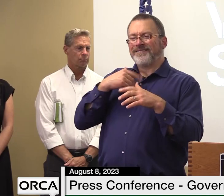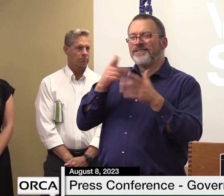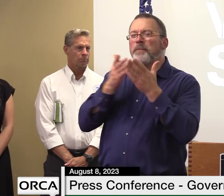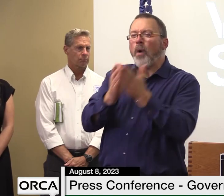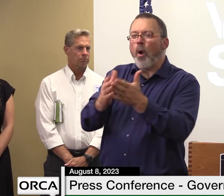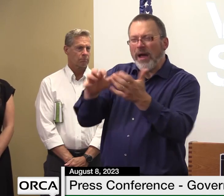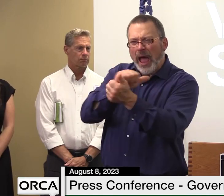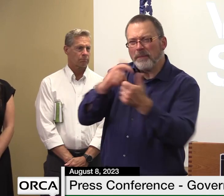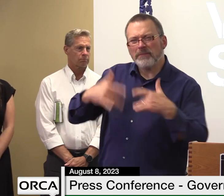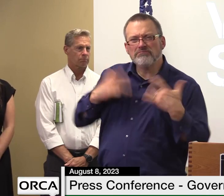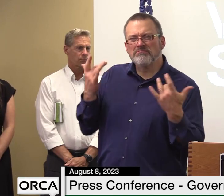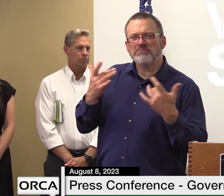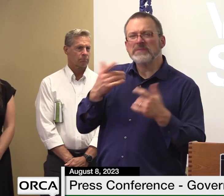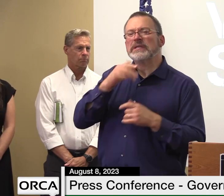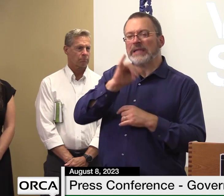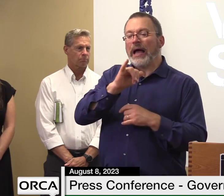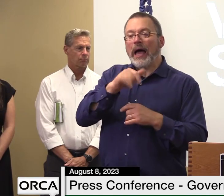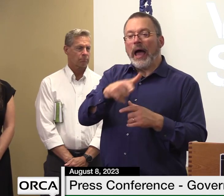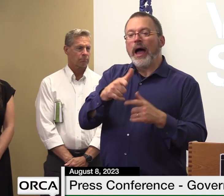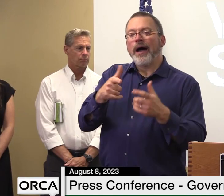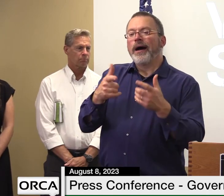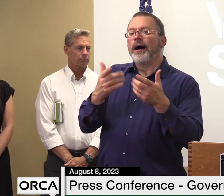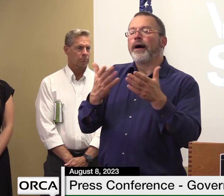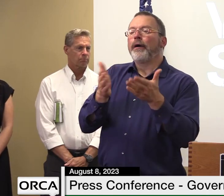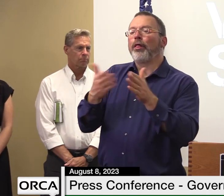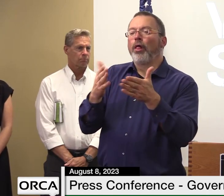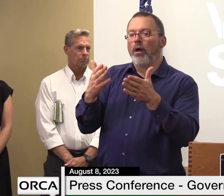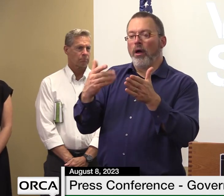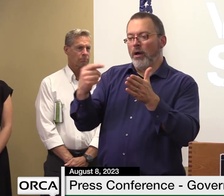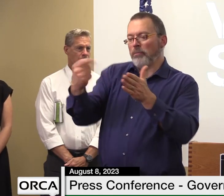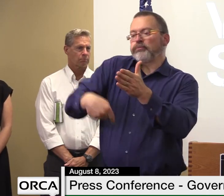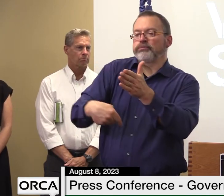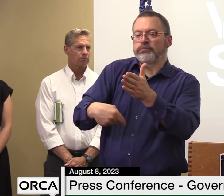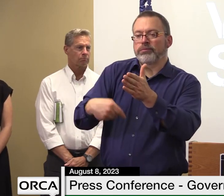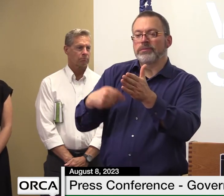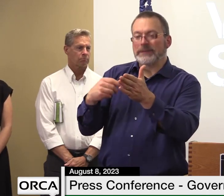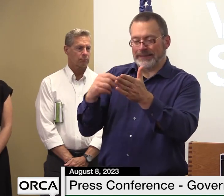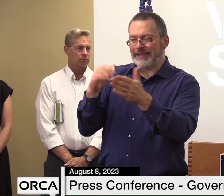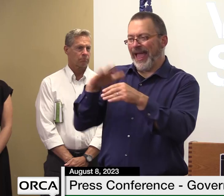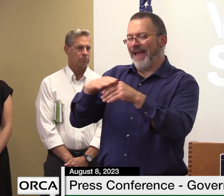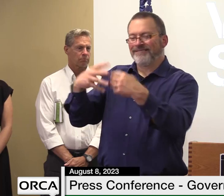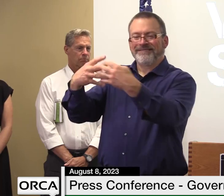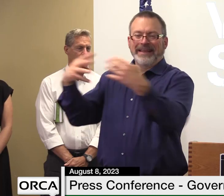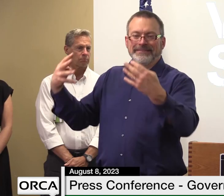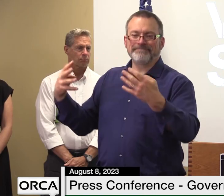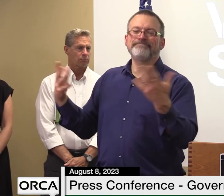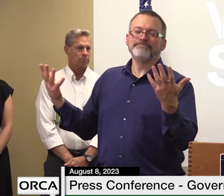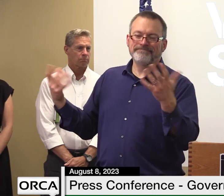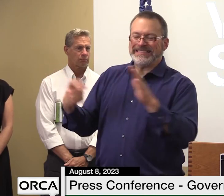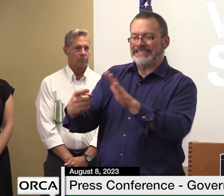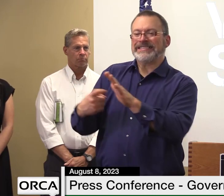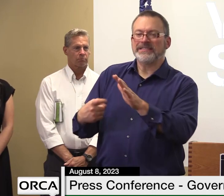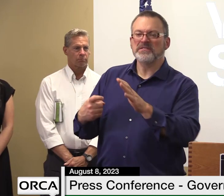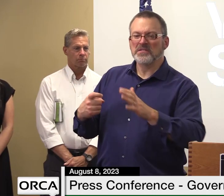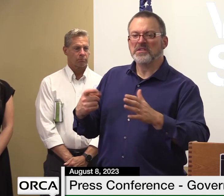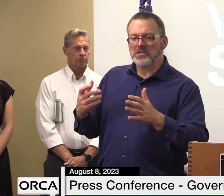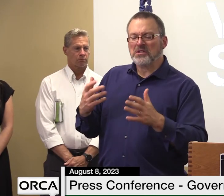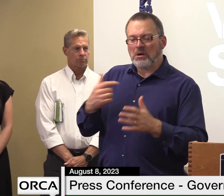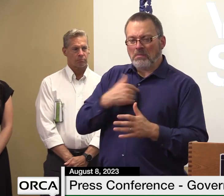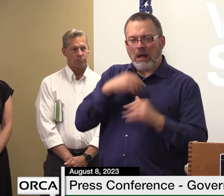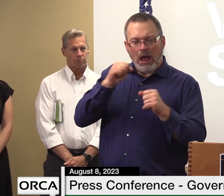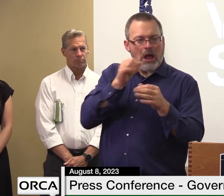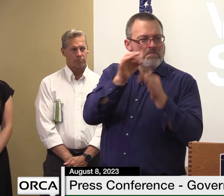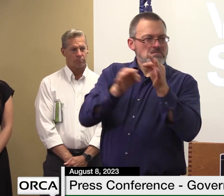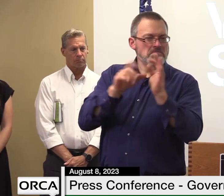fiberglass the soft sided boats and it got hung up on a fence and it ripped it out but i can get you more detail on the nature of the